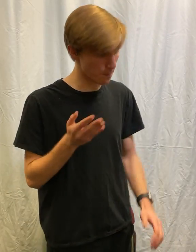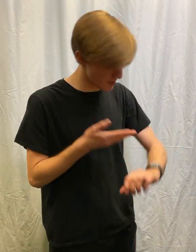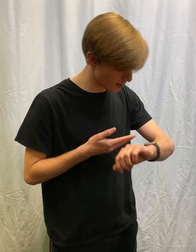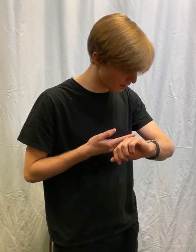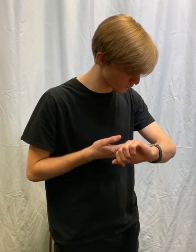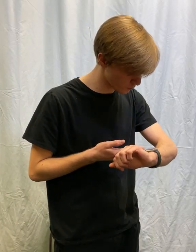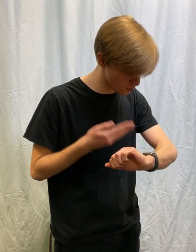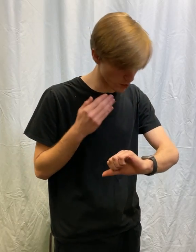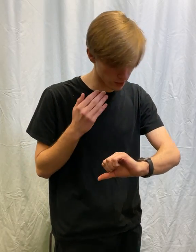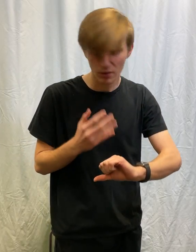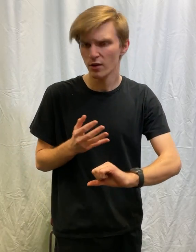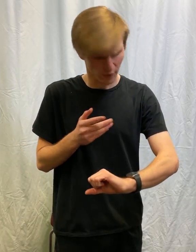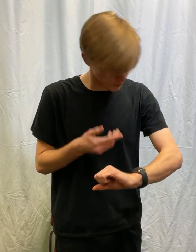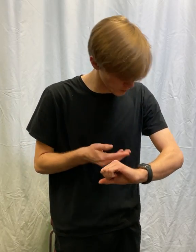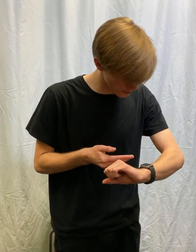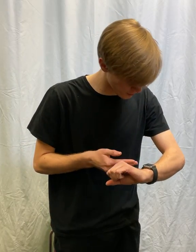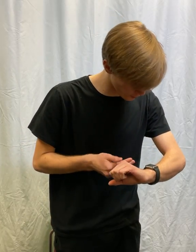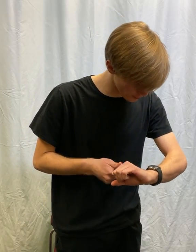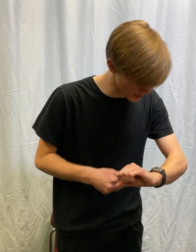It's mid-afternoon. $3.30?